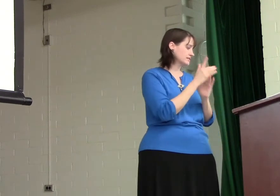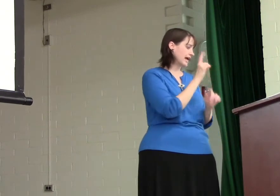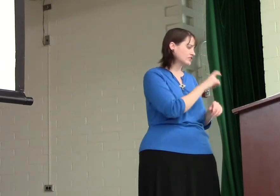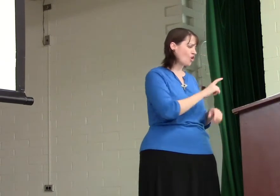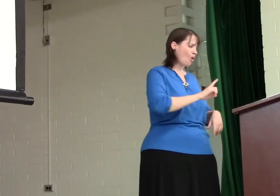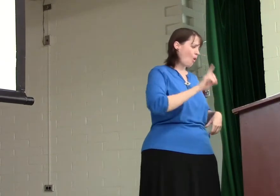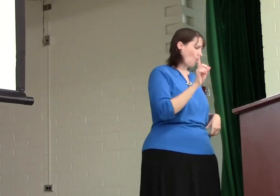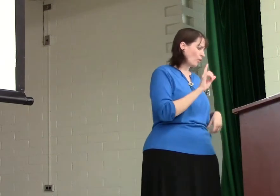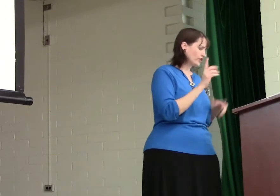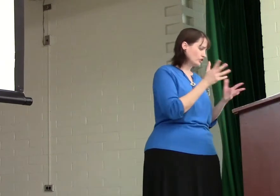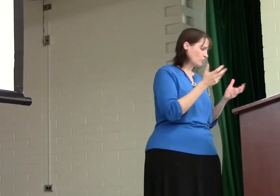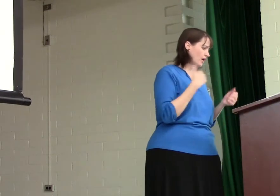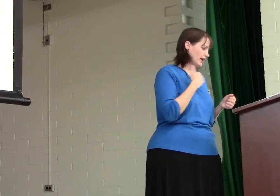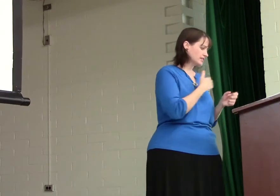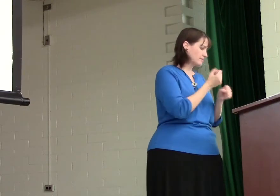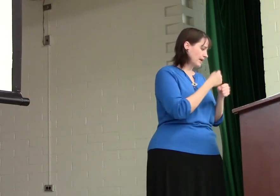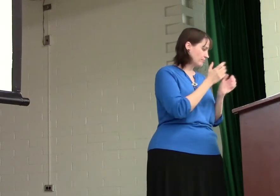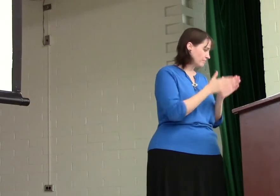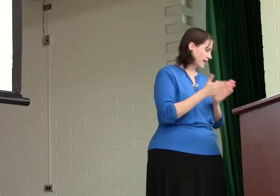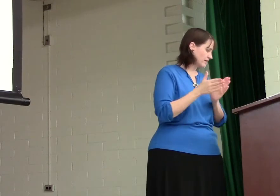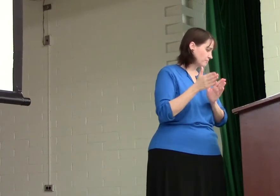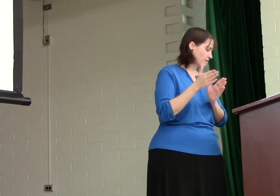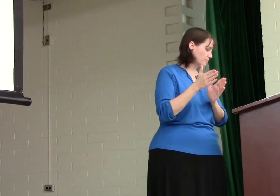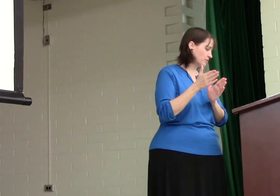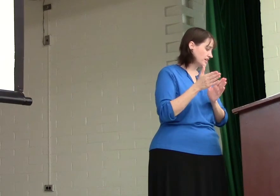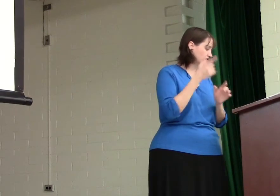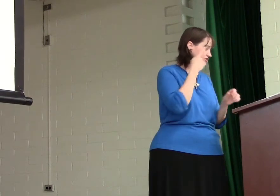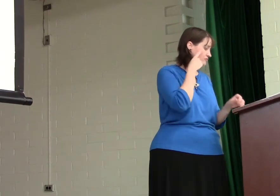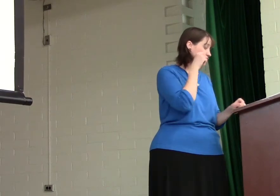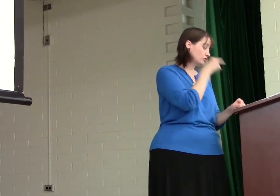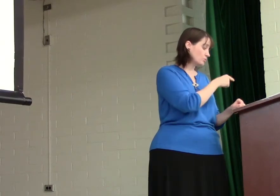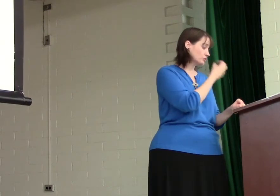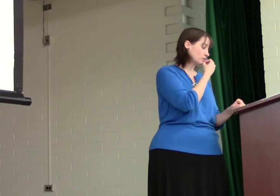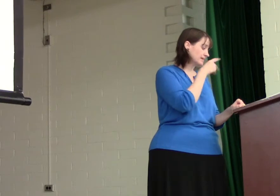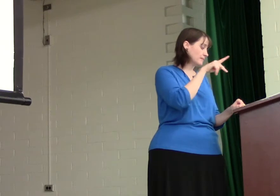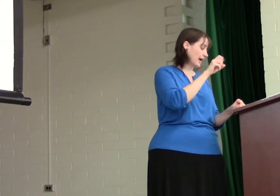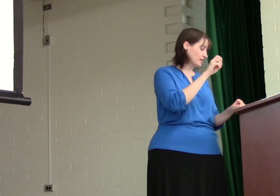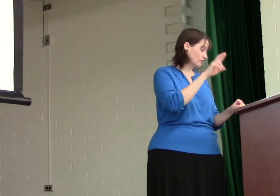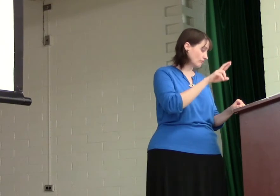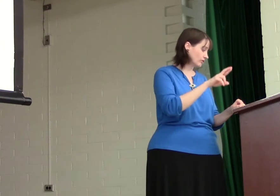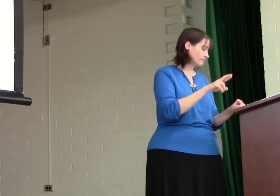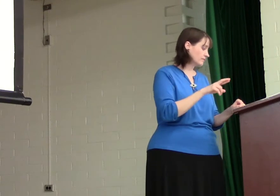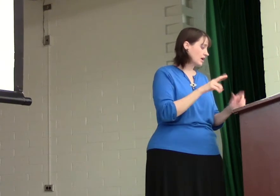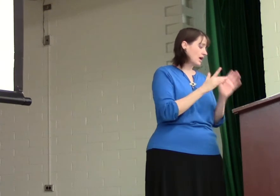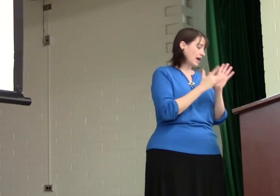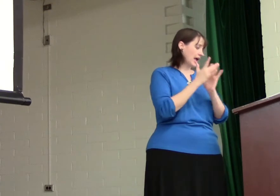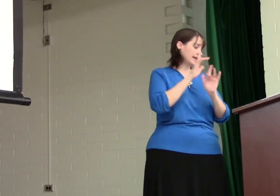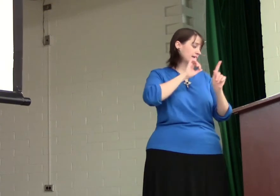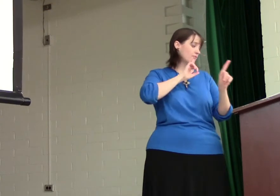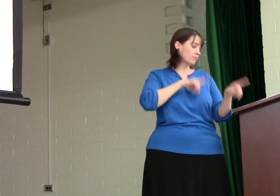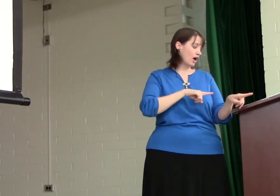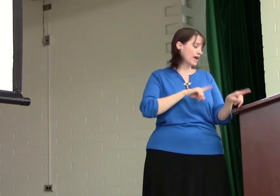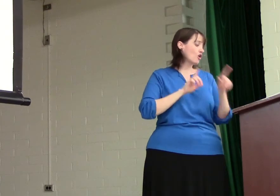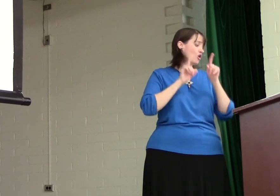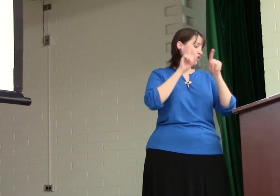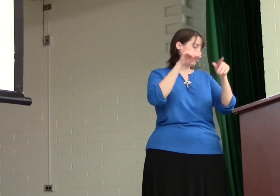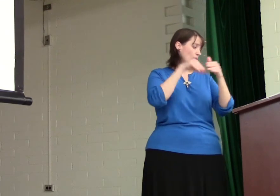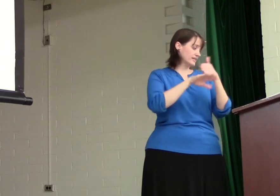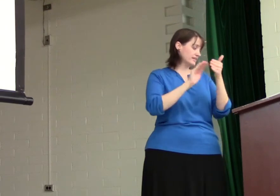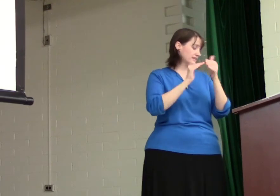and asked, Where do you want us to make preparations for you to eat the Passover? And he replied, Go into the